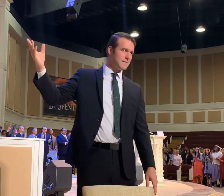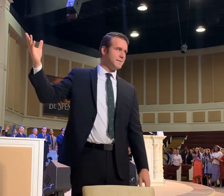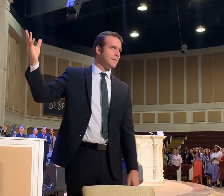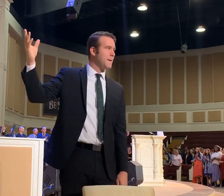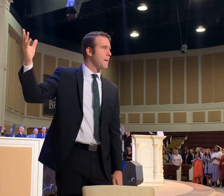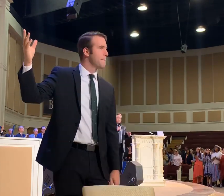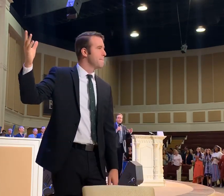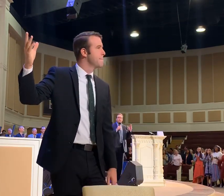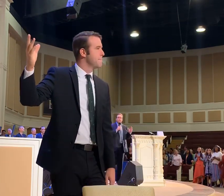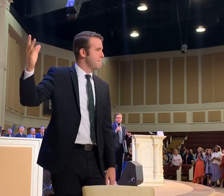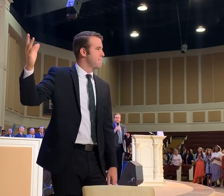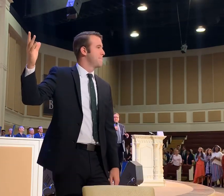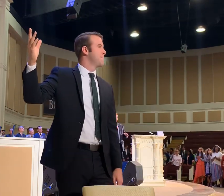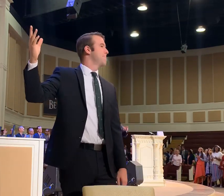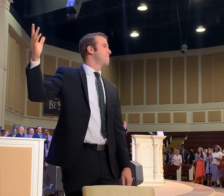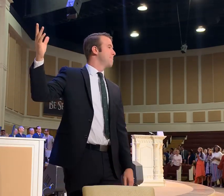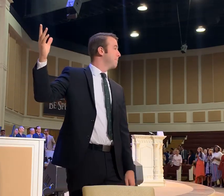is.